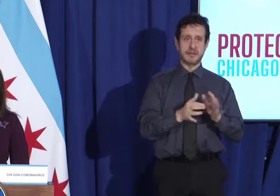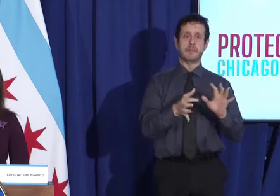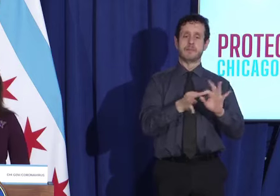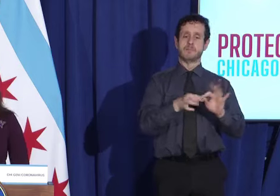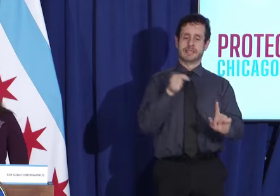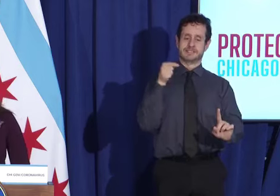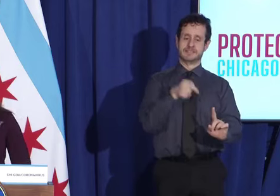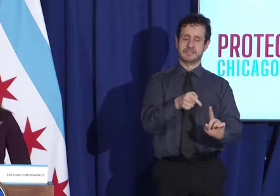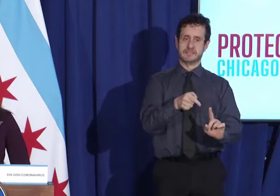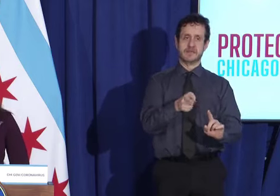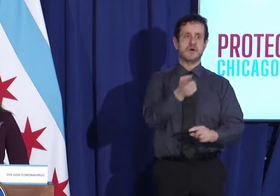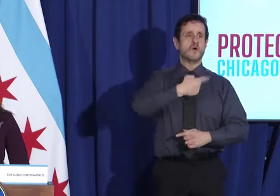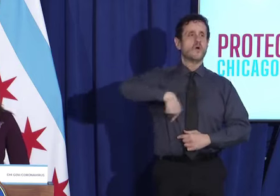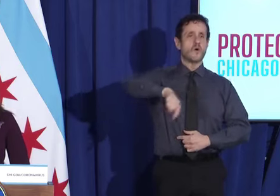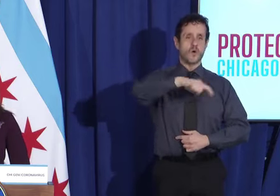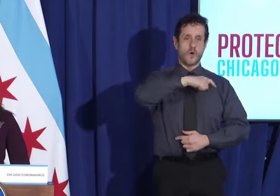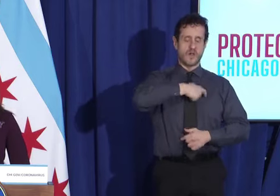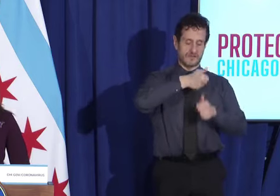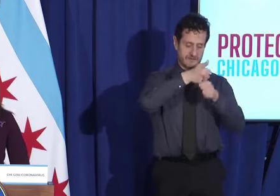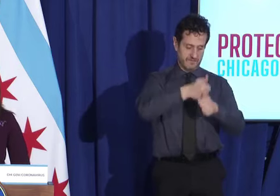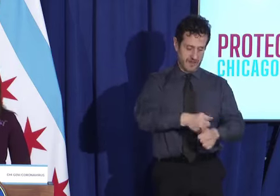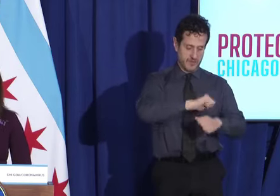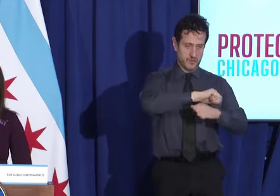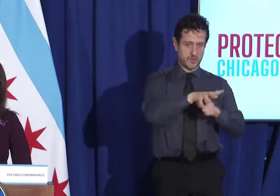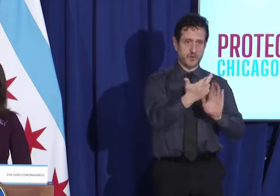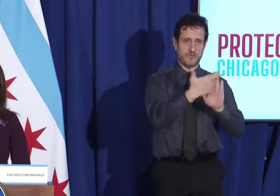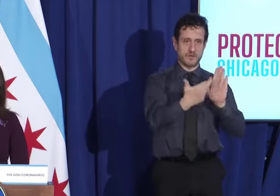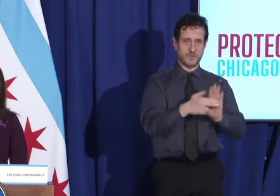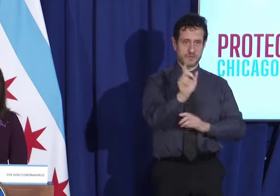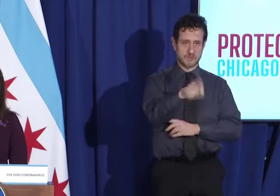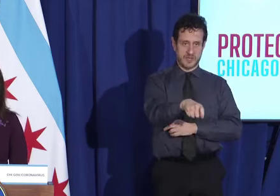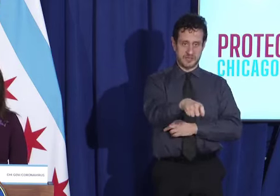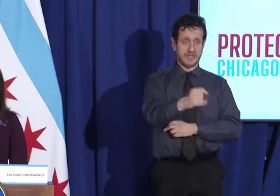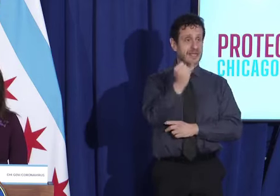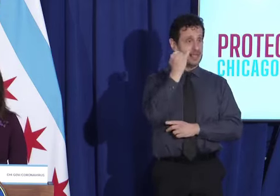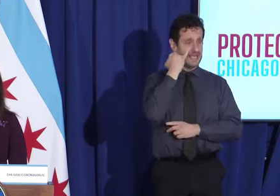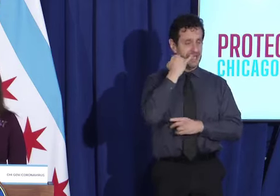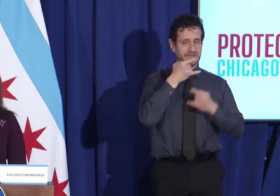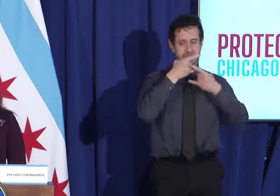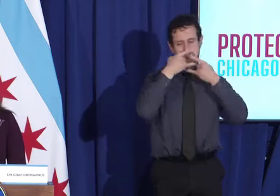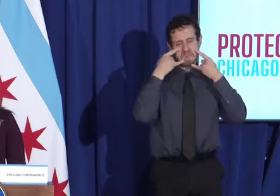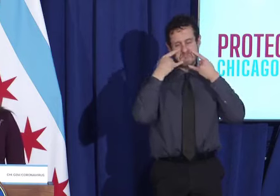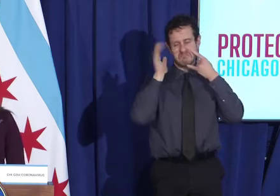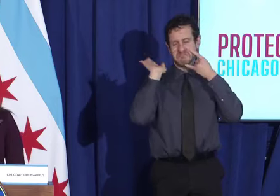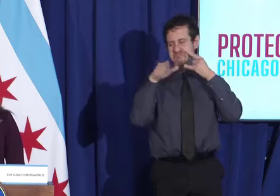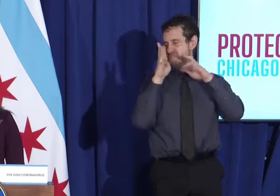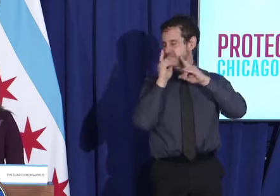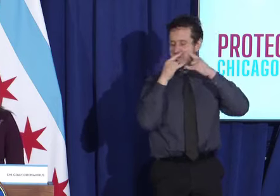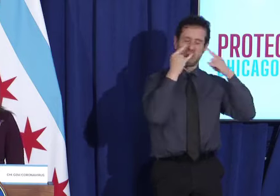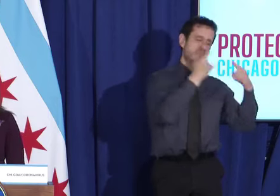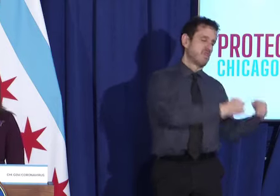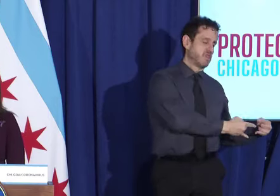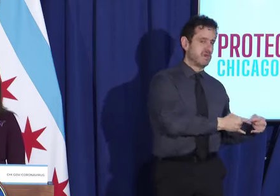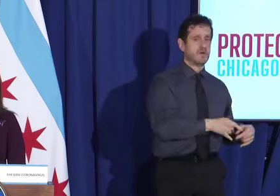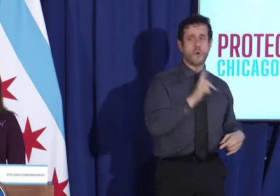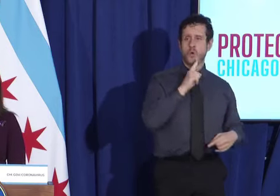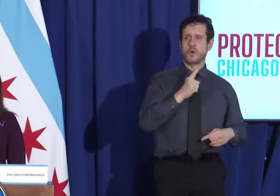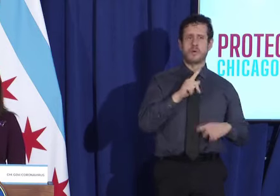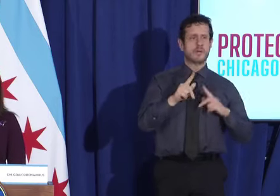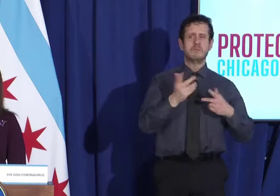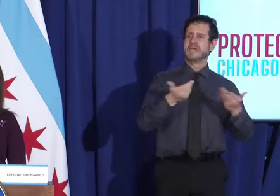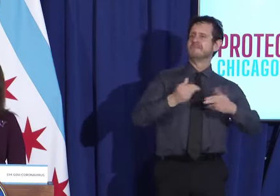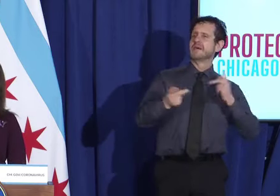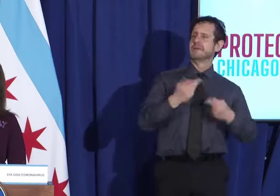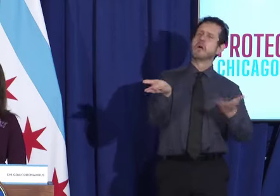is that we must all follow the COVID guidelines. When you fail to mask up and when you invite guests into your home, and